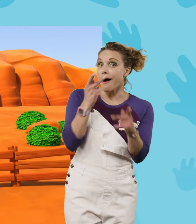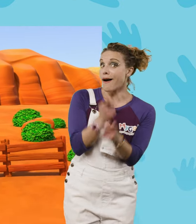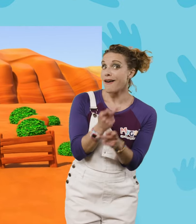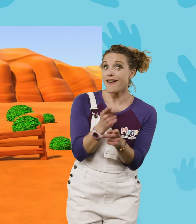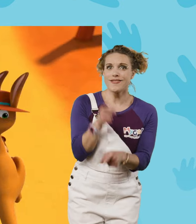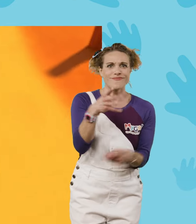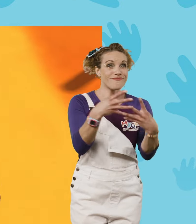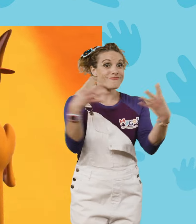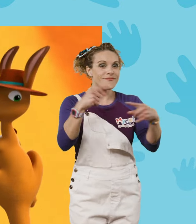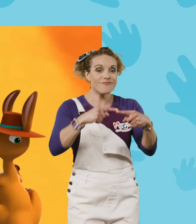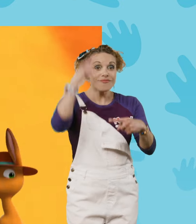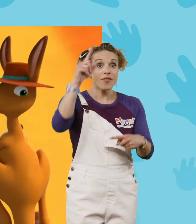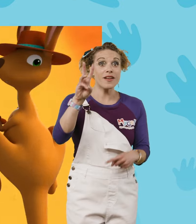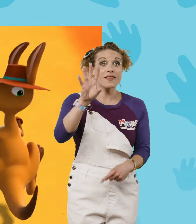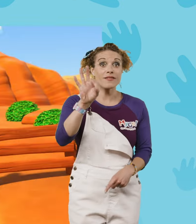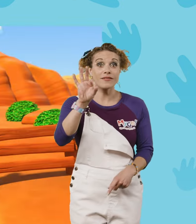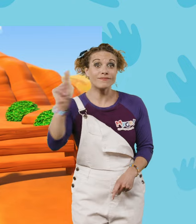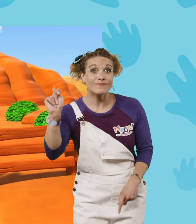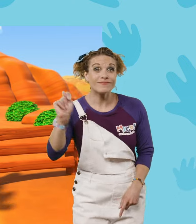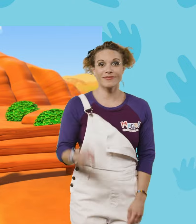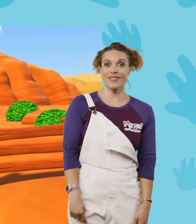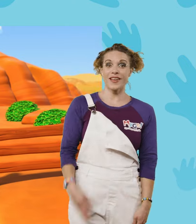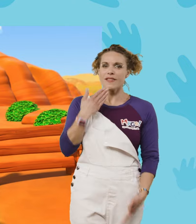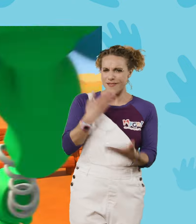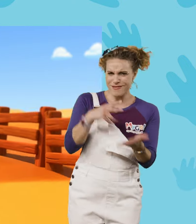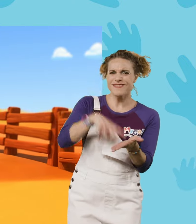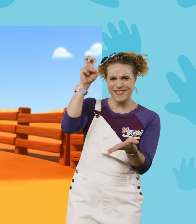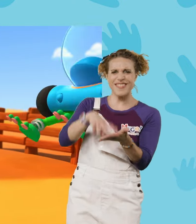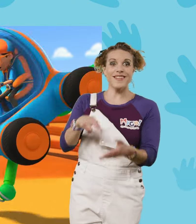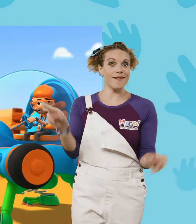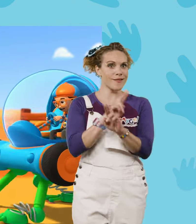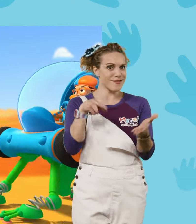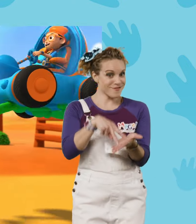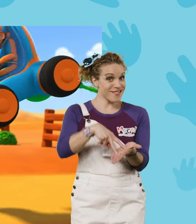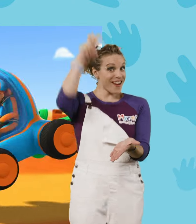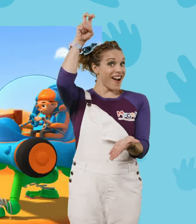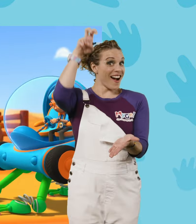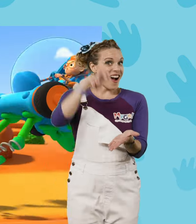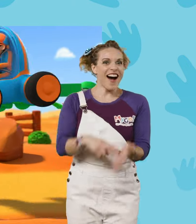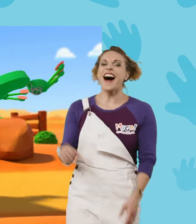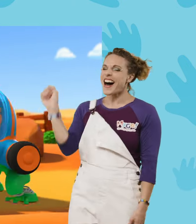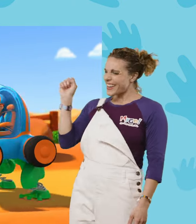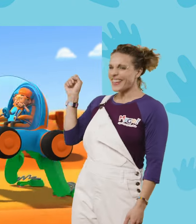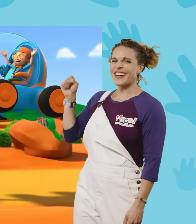Careful. This fence is six feet tall. Good jump. Ready to go even higher? Yeah.